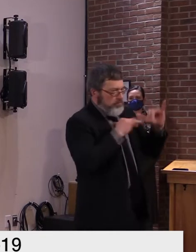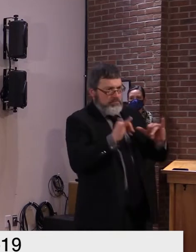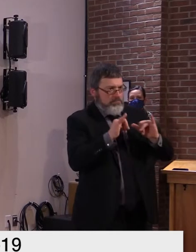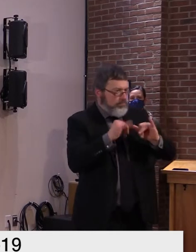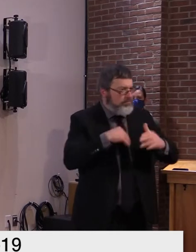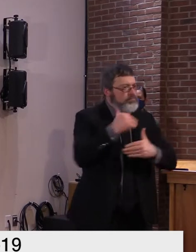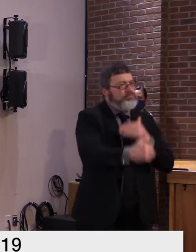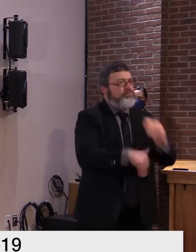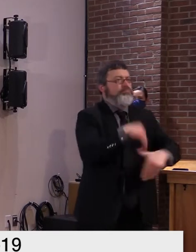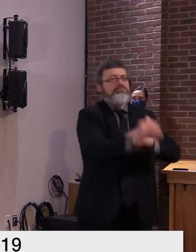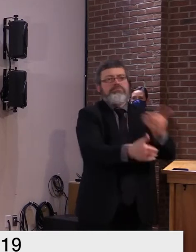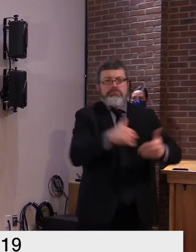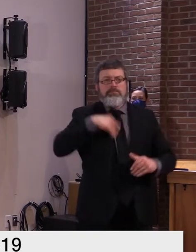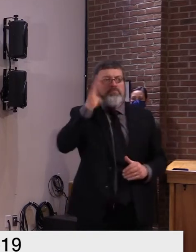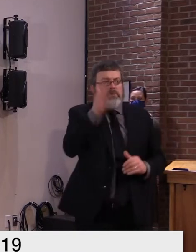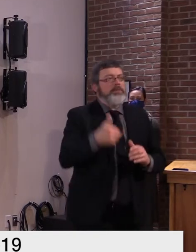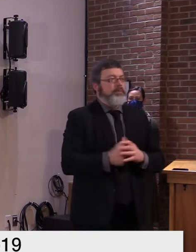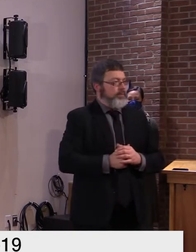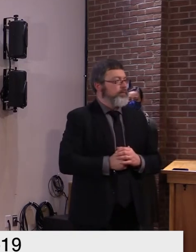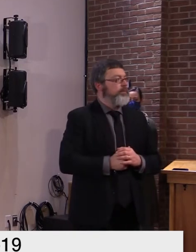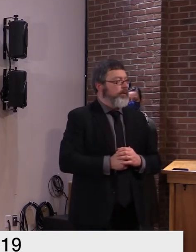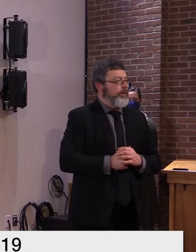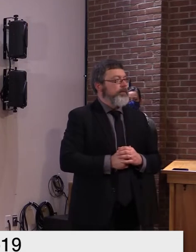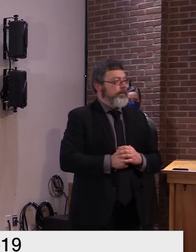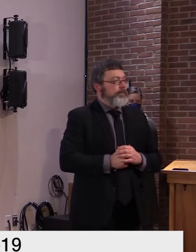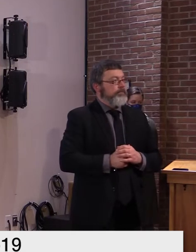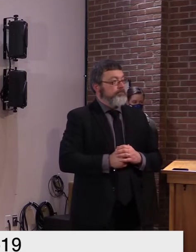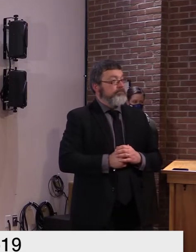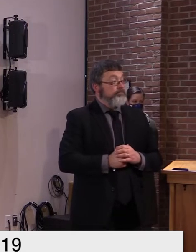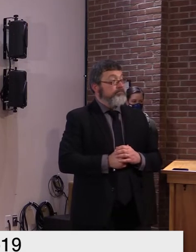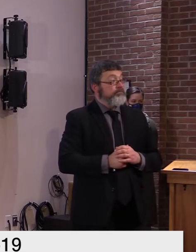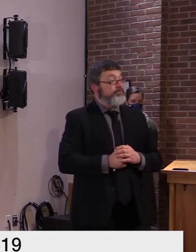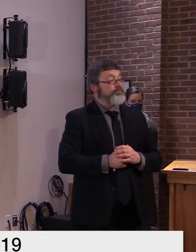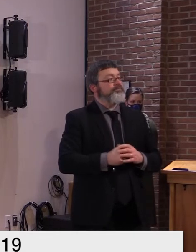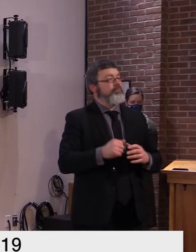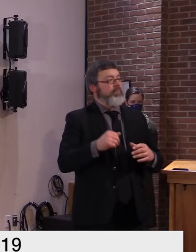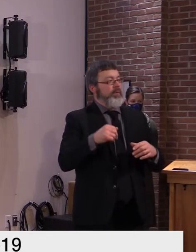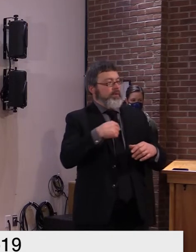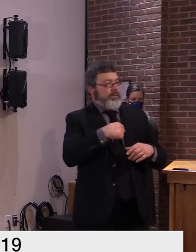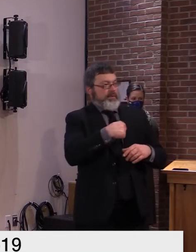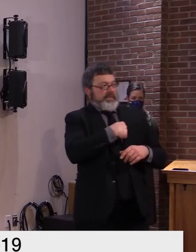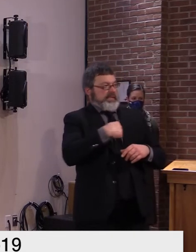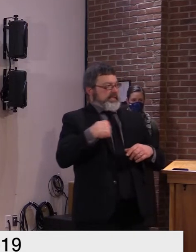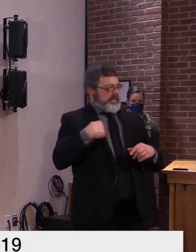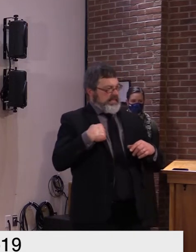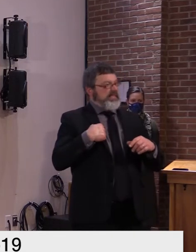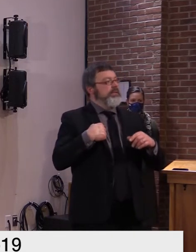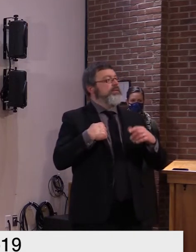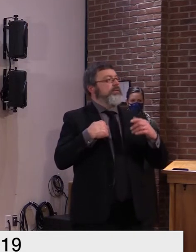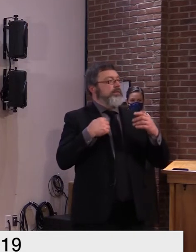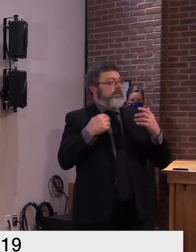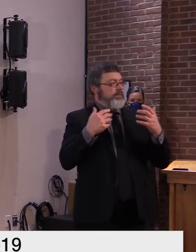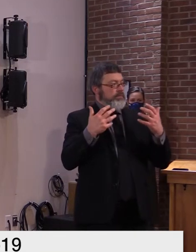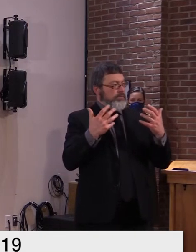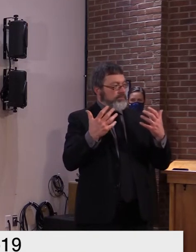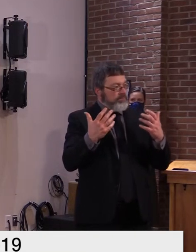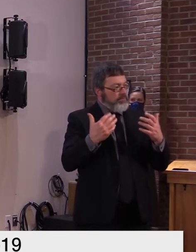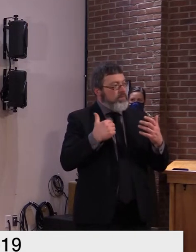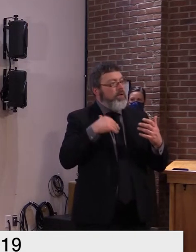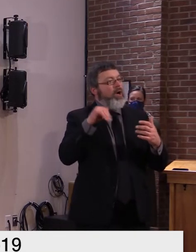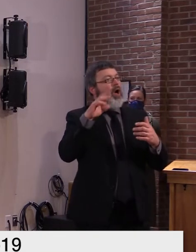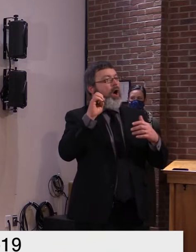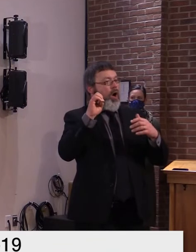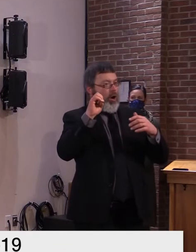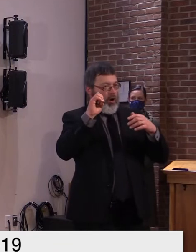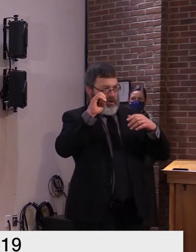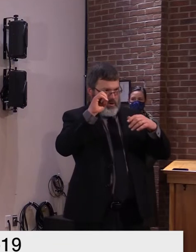take health equity into account to safeguard those who have borne the worst of the pandemic's impact people who